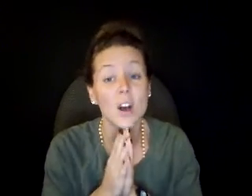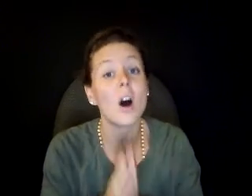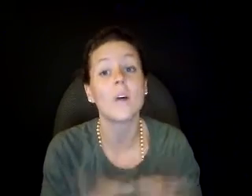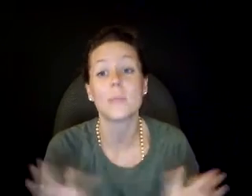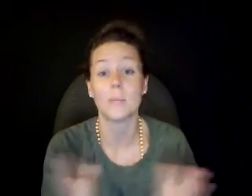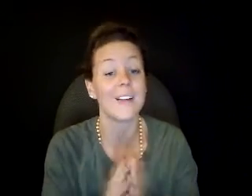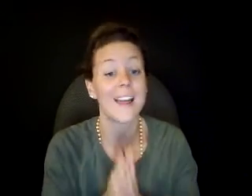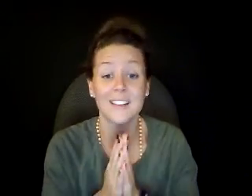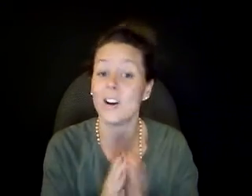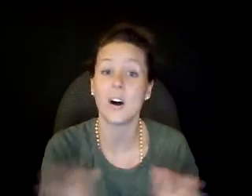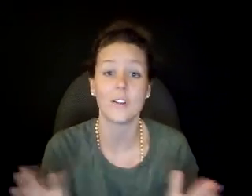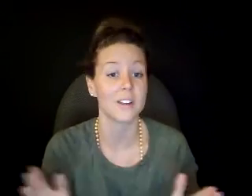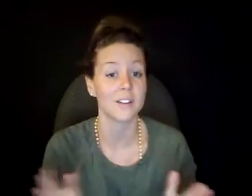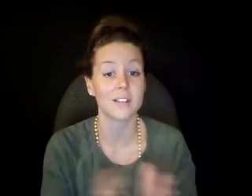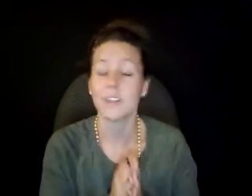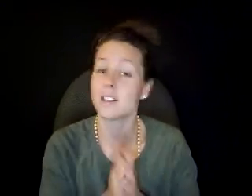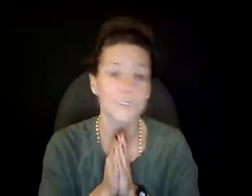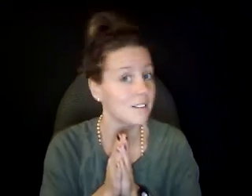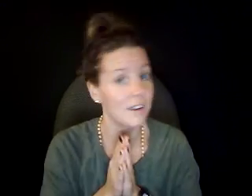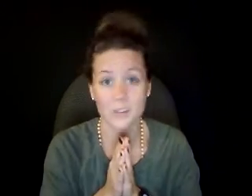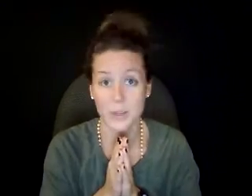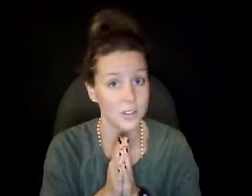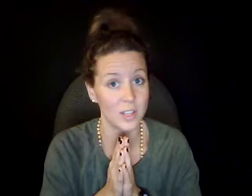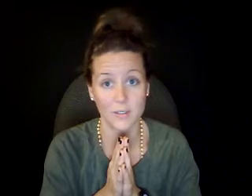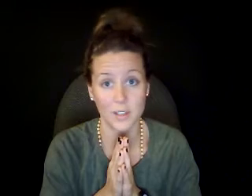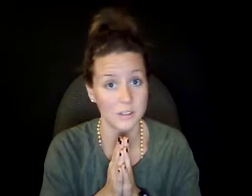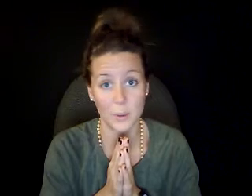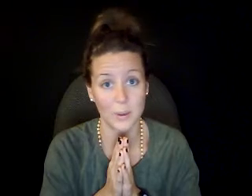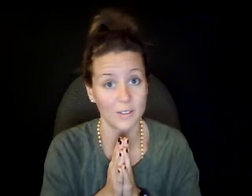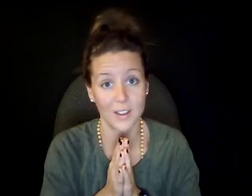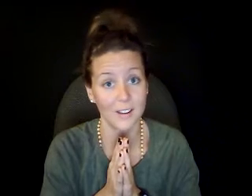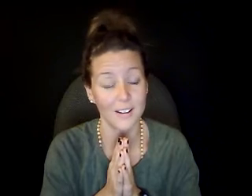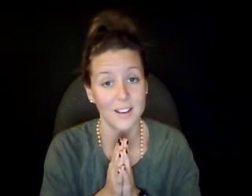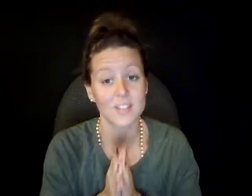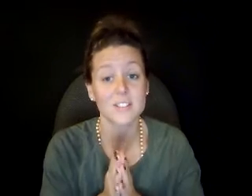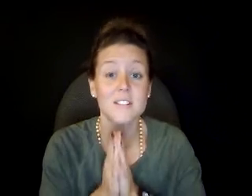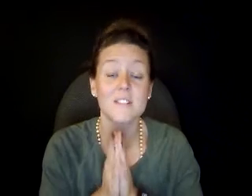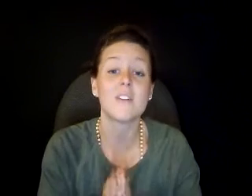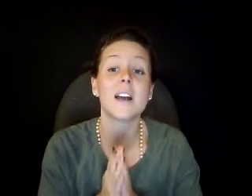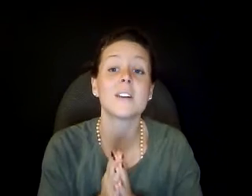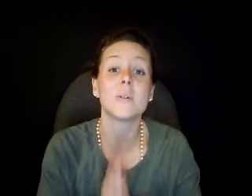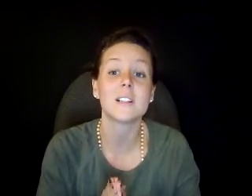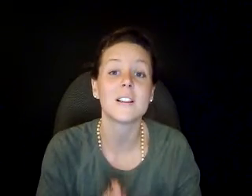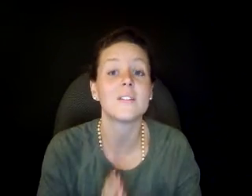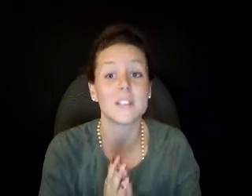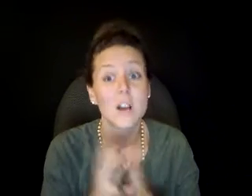all people and in all things. This is not a special love that is spoken of here. This is the divine, holy love that is